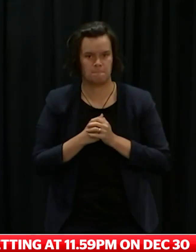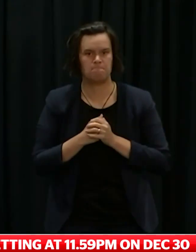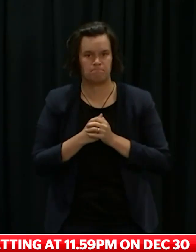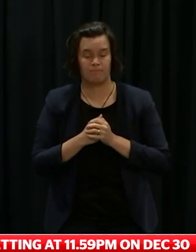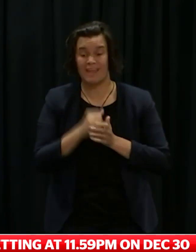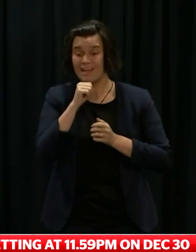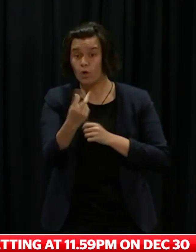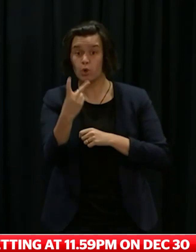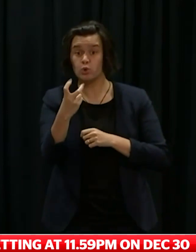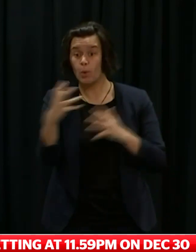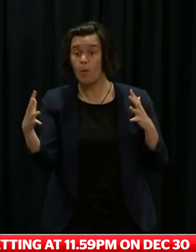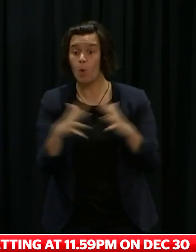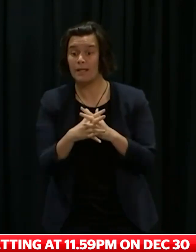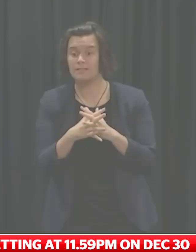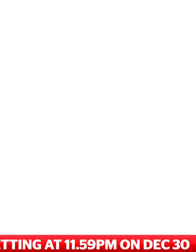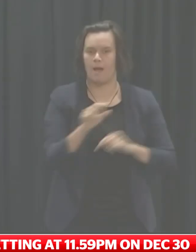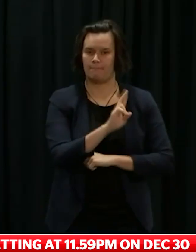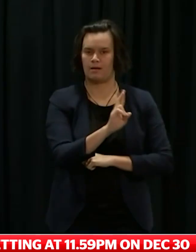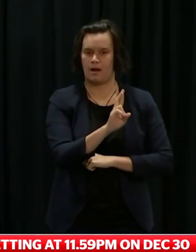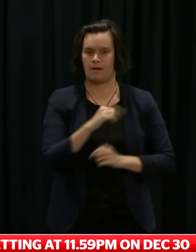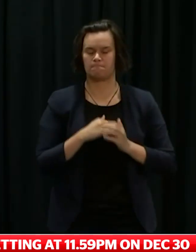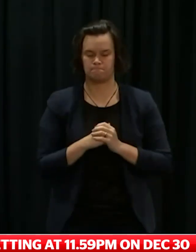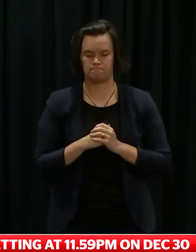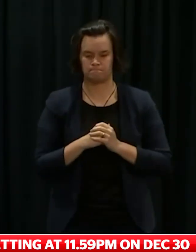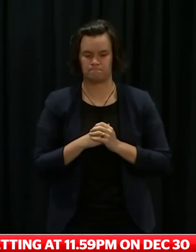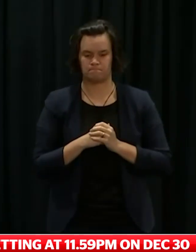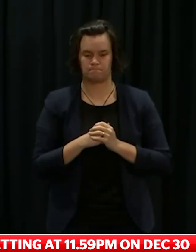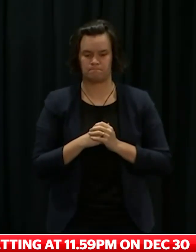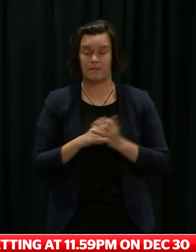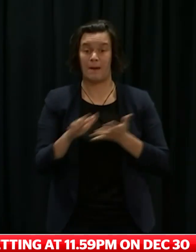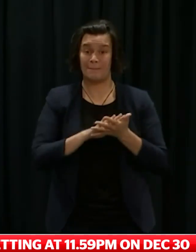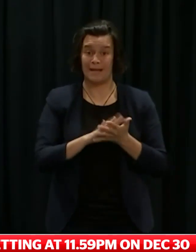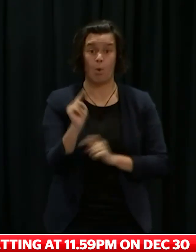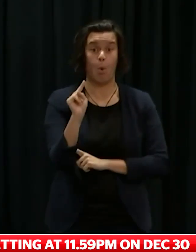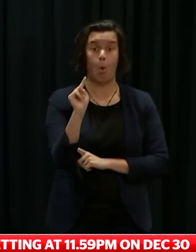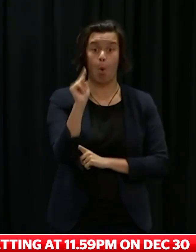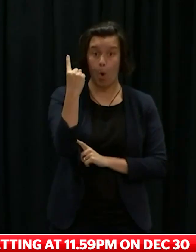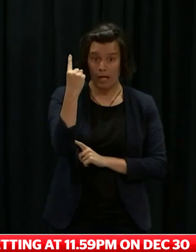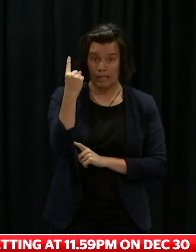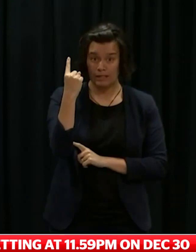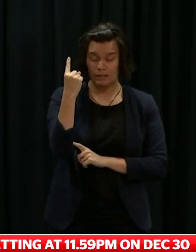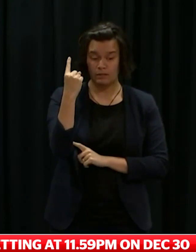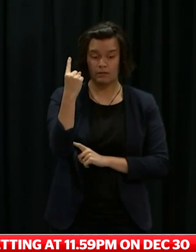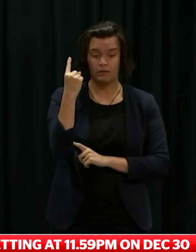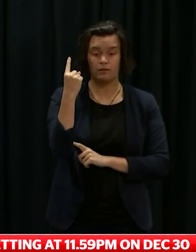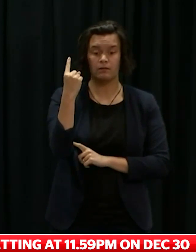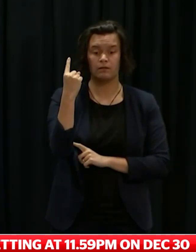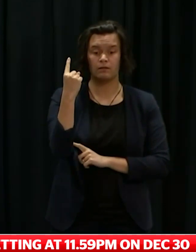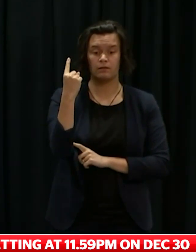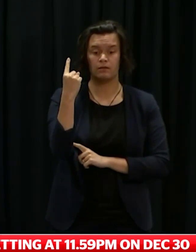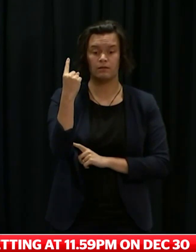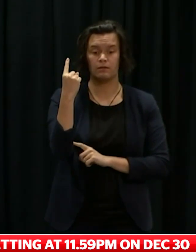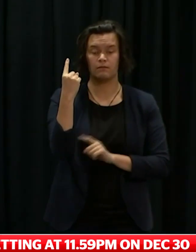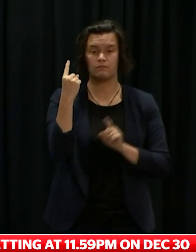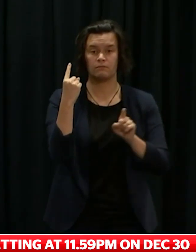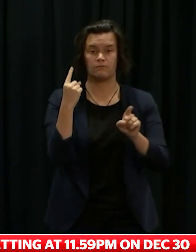believe there will be enough comfort for Auckland to move. This decision means that Auckland will move approximately four weeks after